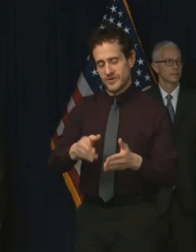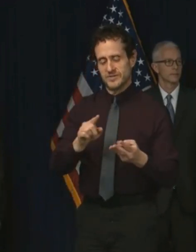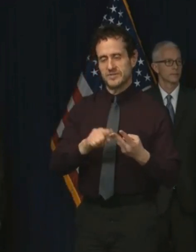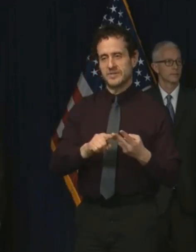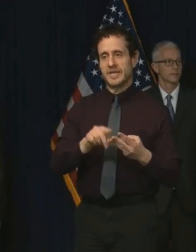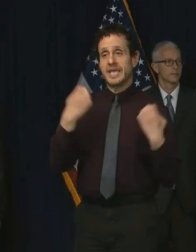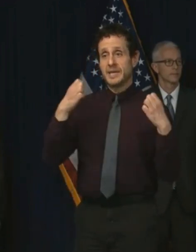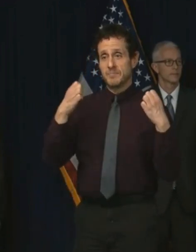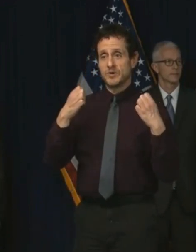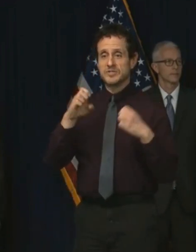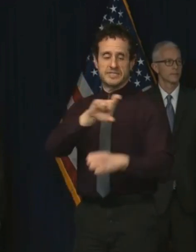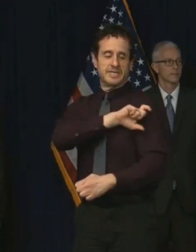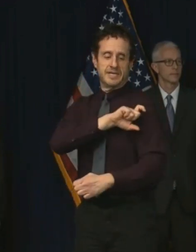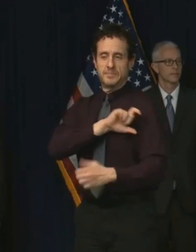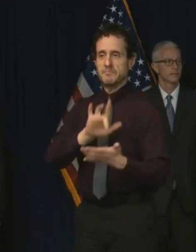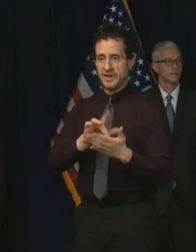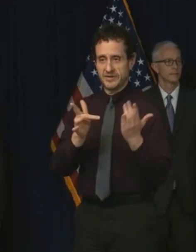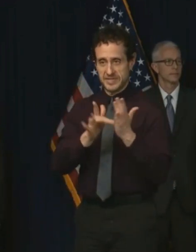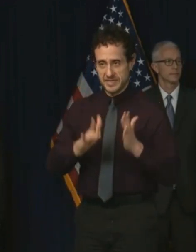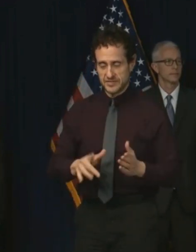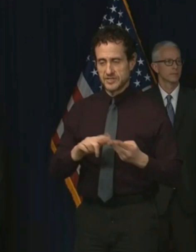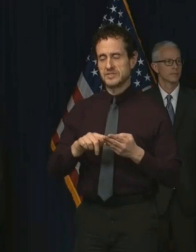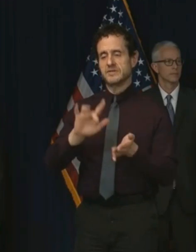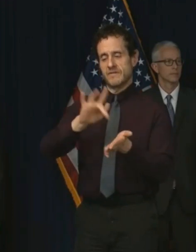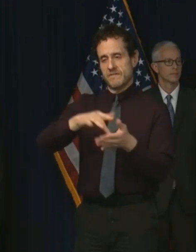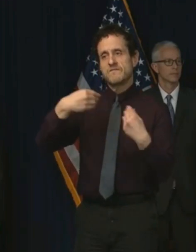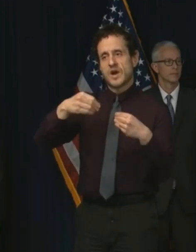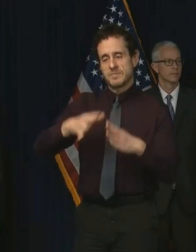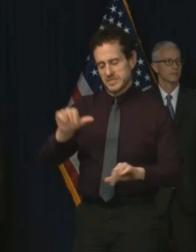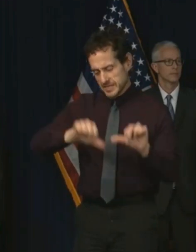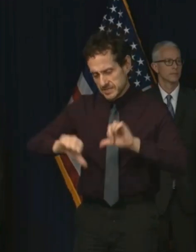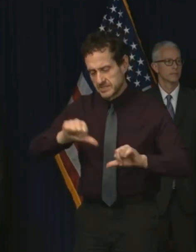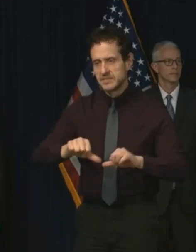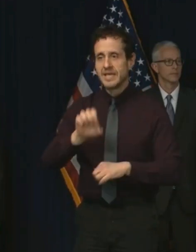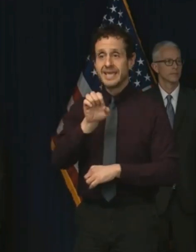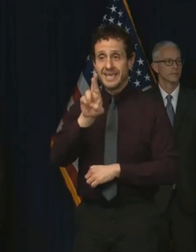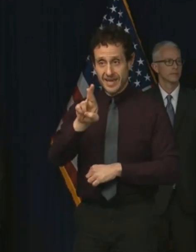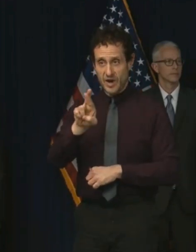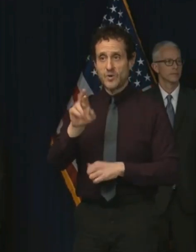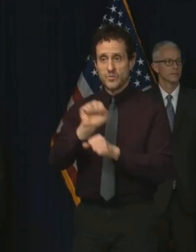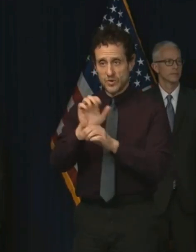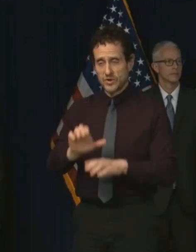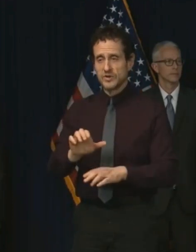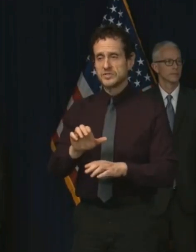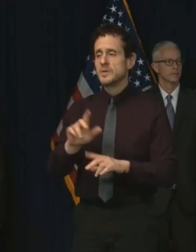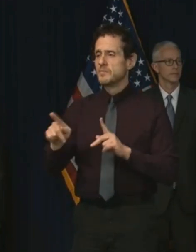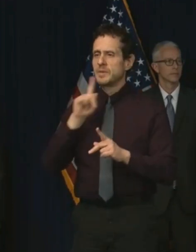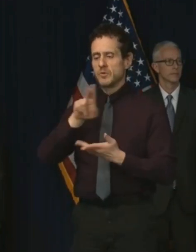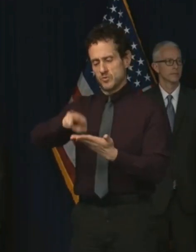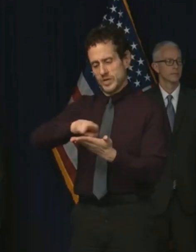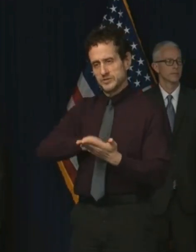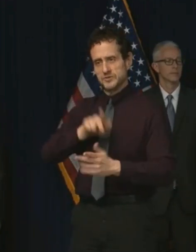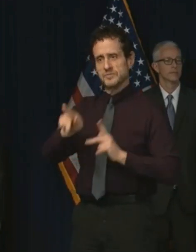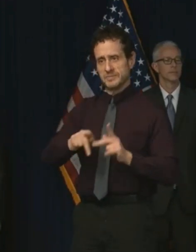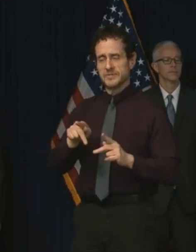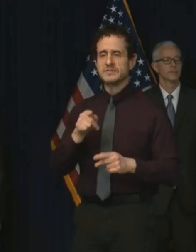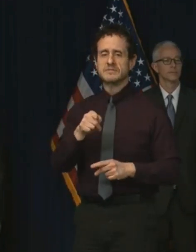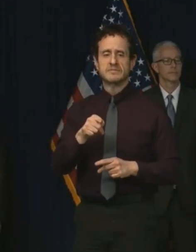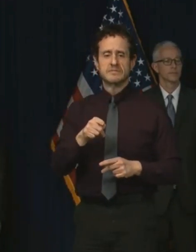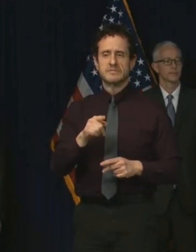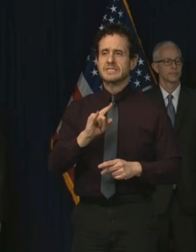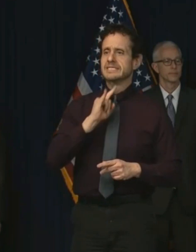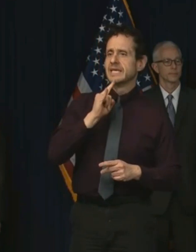EMTs, pharmacists, our ER technicians, registration staffers, sanitation services,